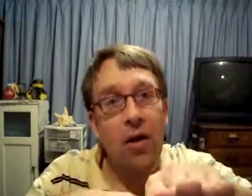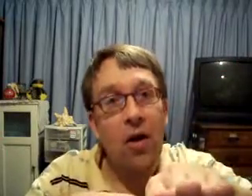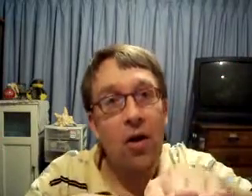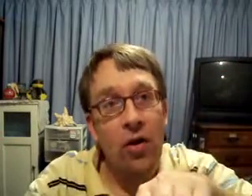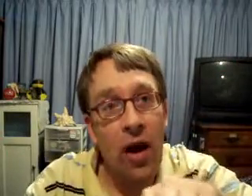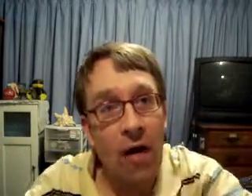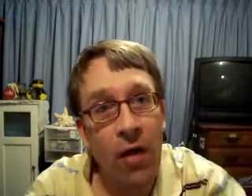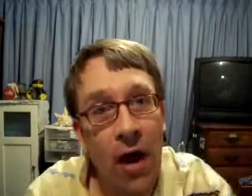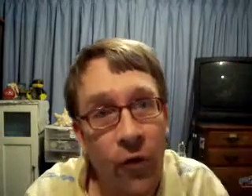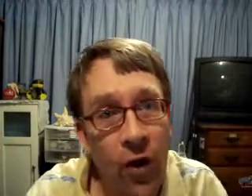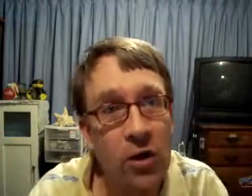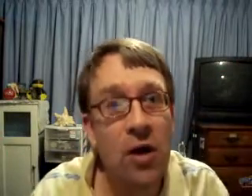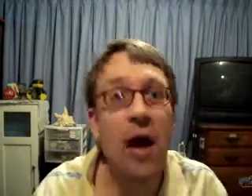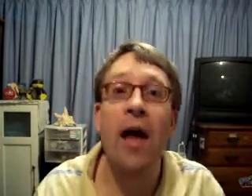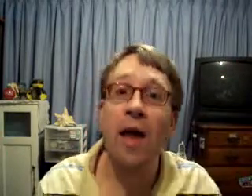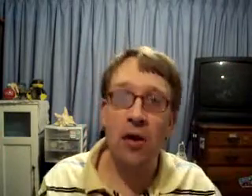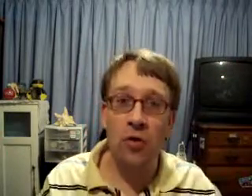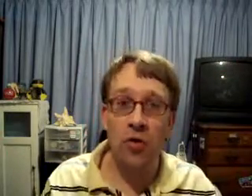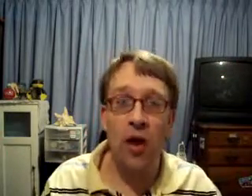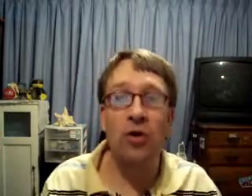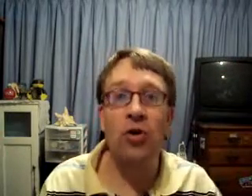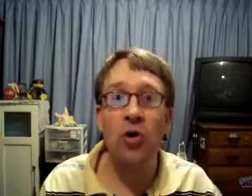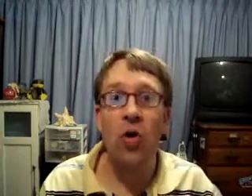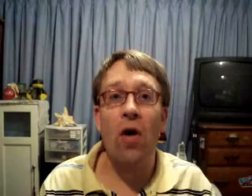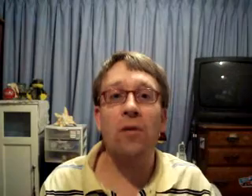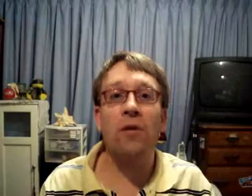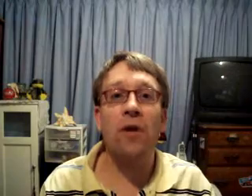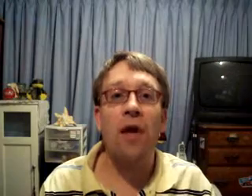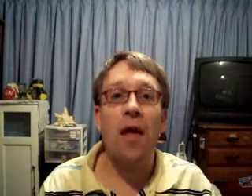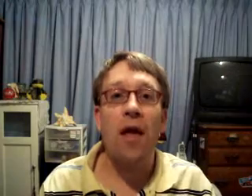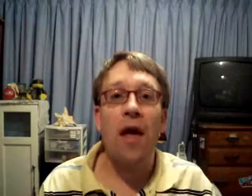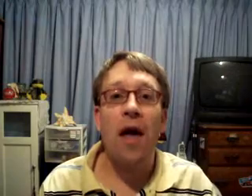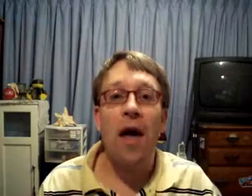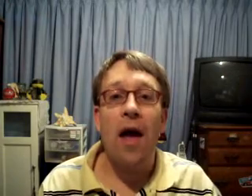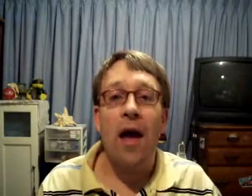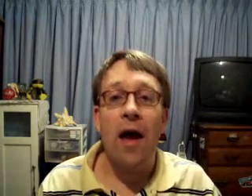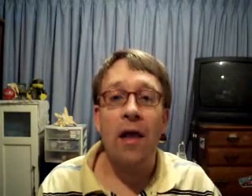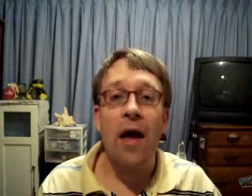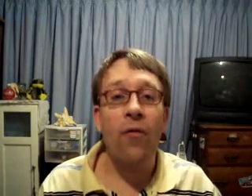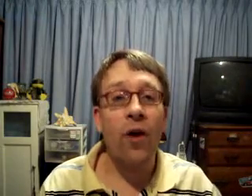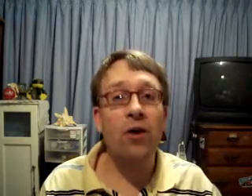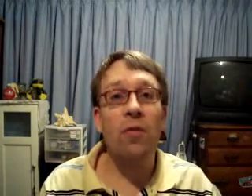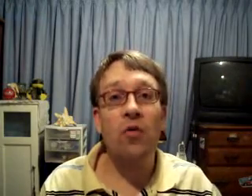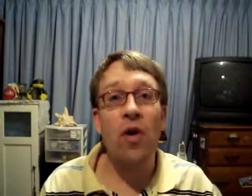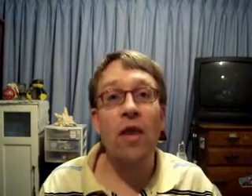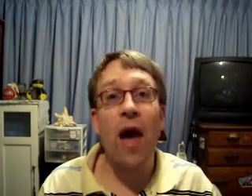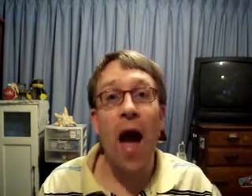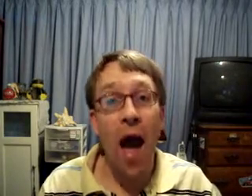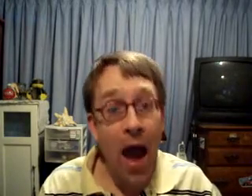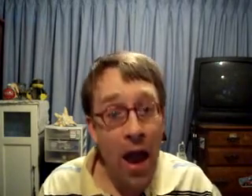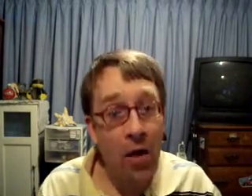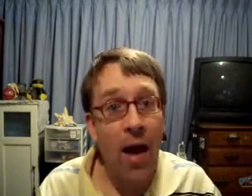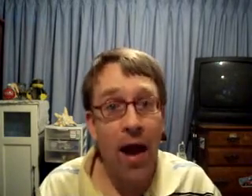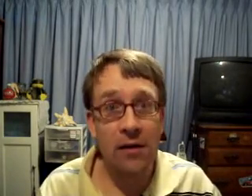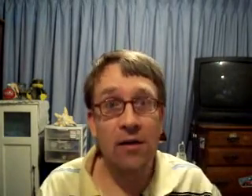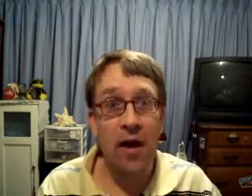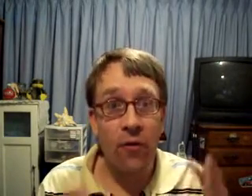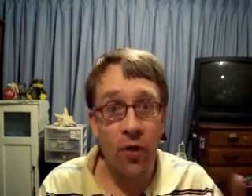you're gonna have a lot of friction and that's what creates your storms. And that friction between the air masses, that